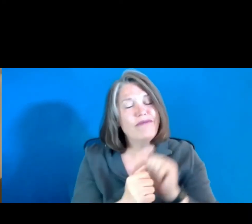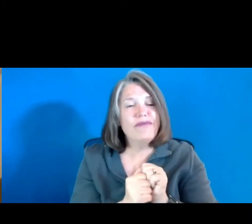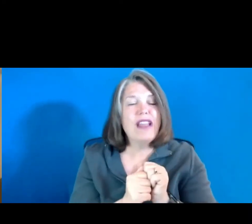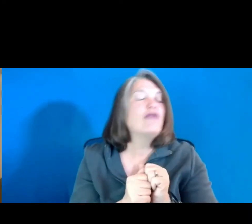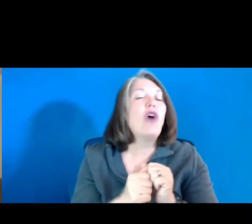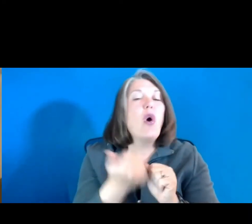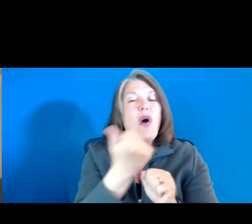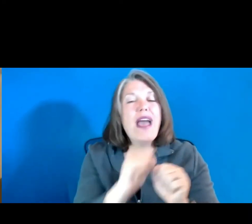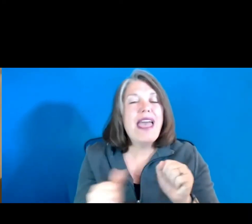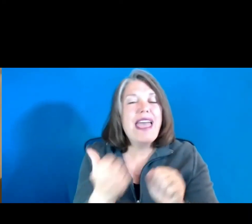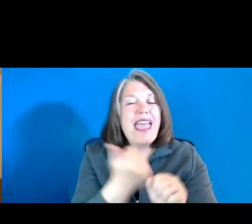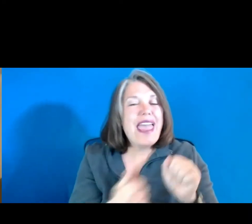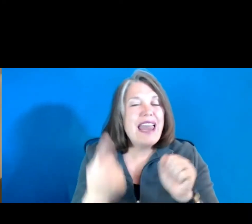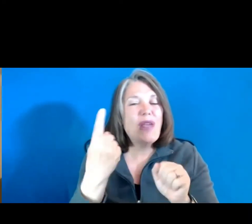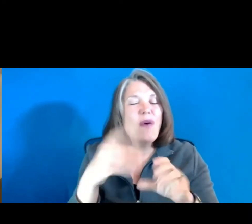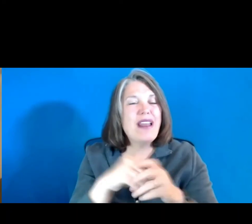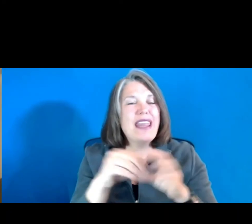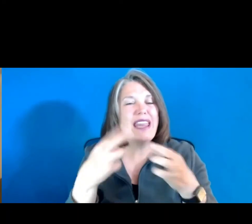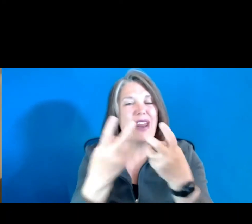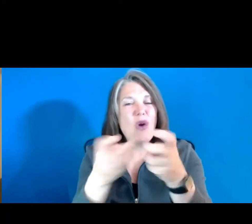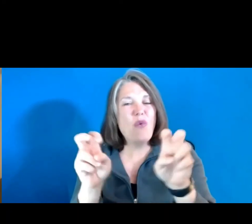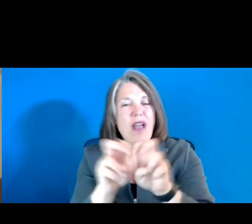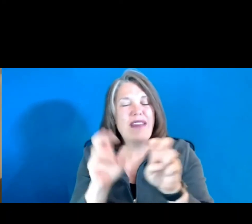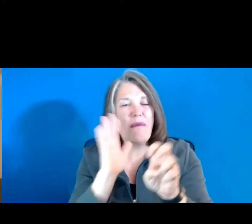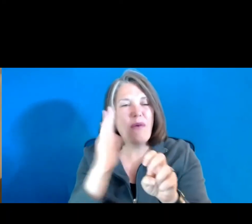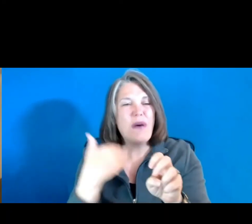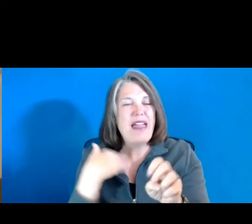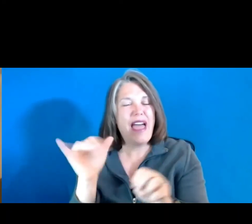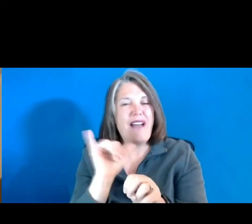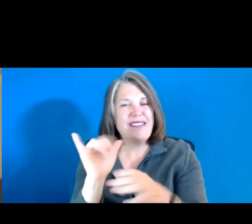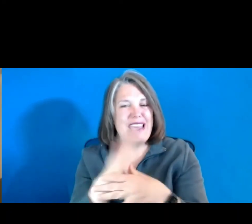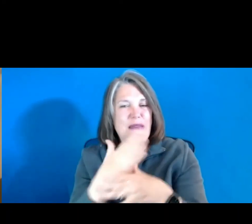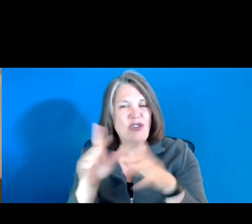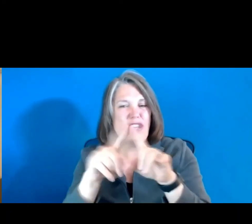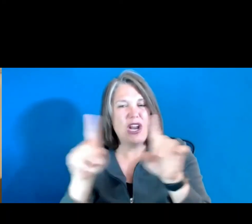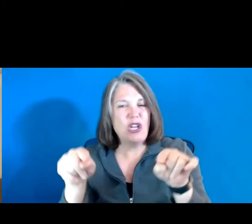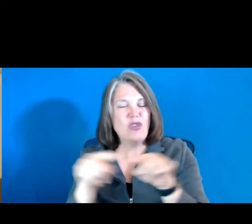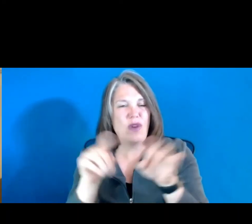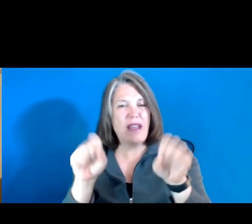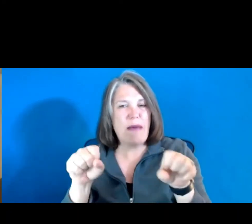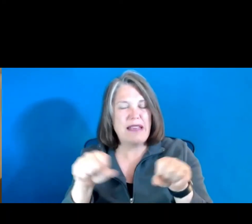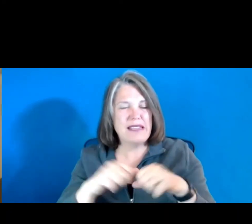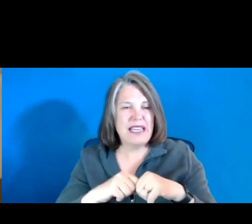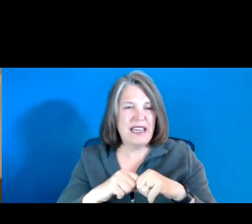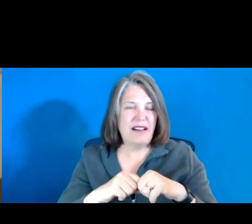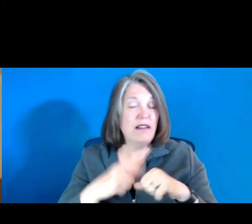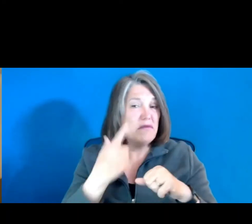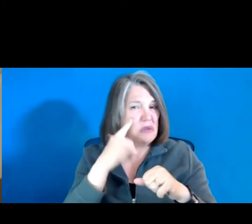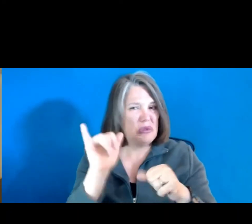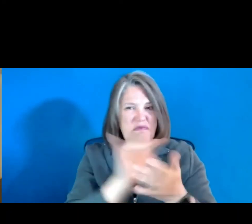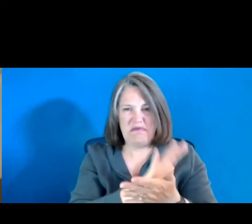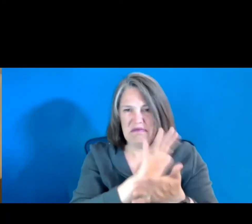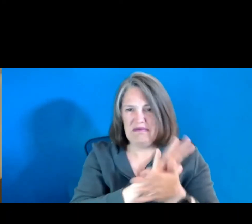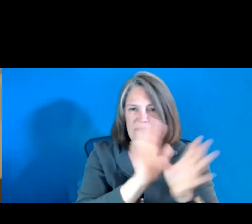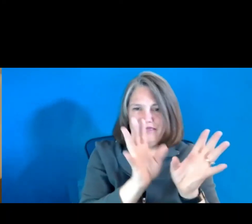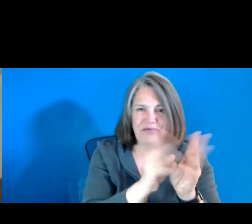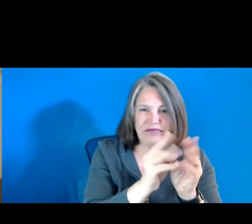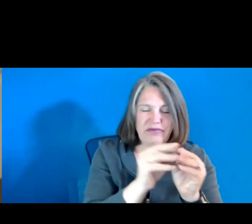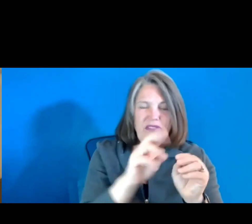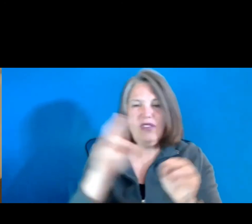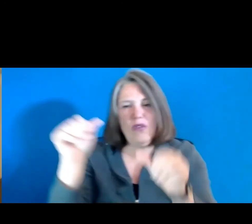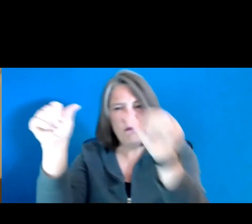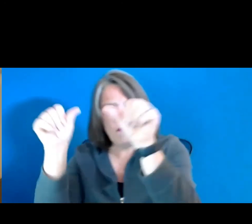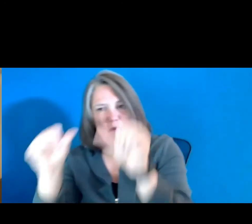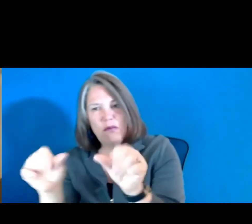a round table will have the same shared screen capacity, as in a paper session or a poster